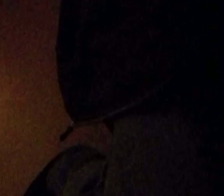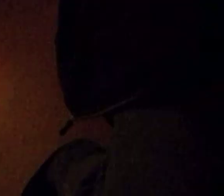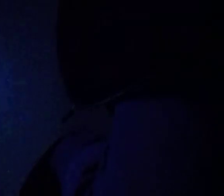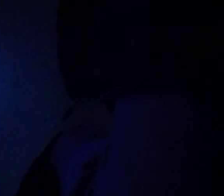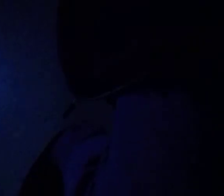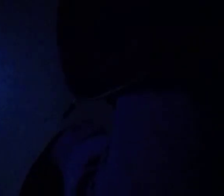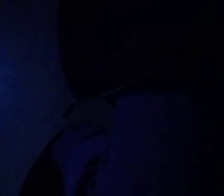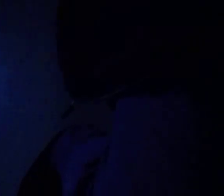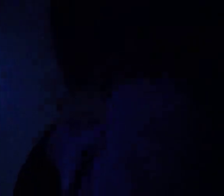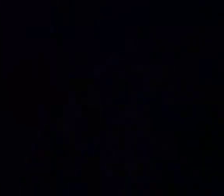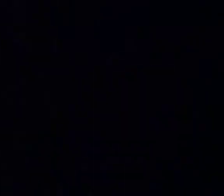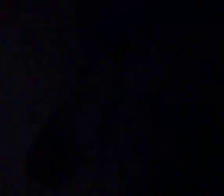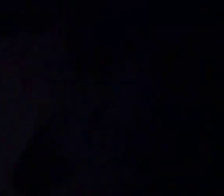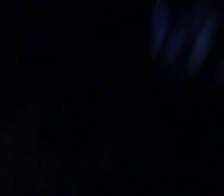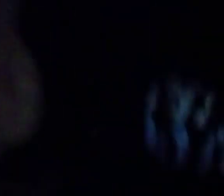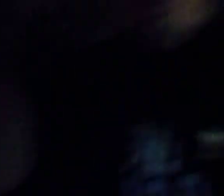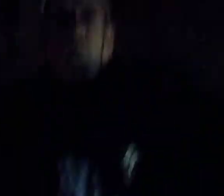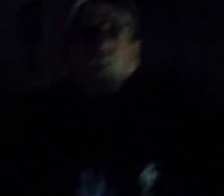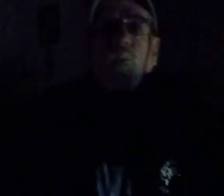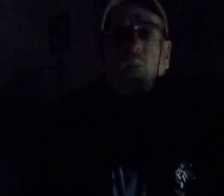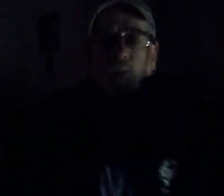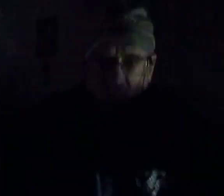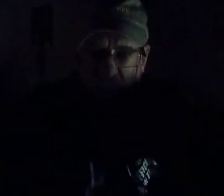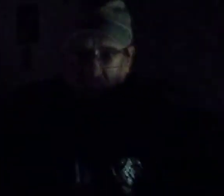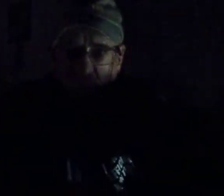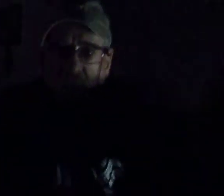...better, Walmart... Oh, these kids.